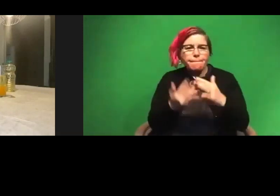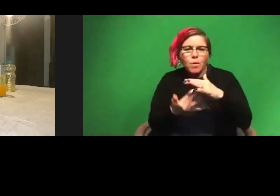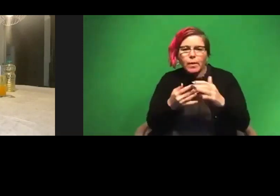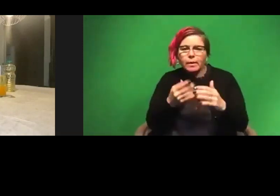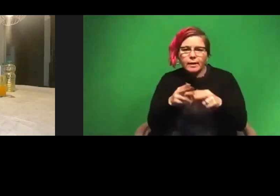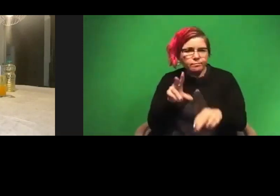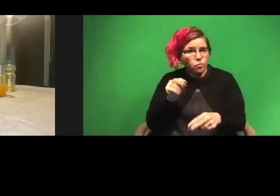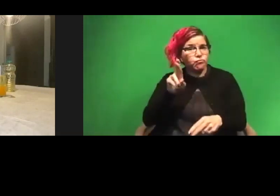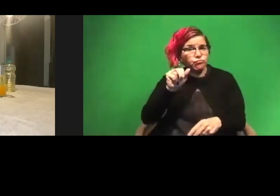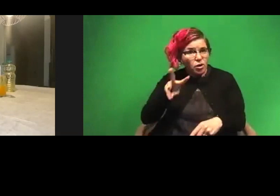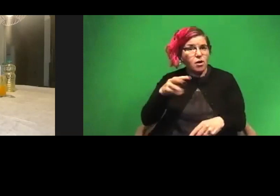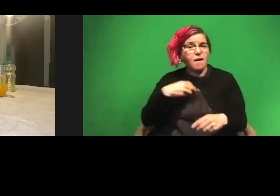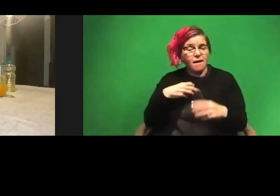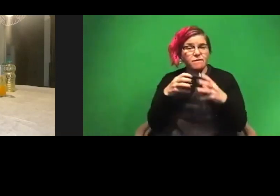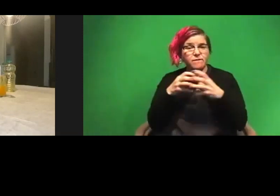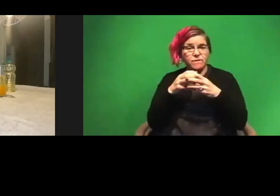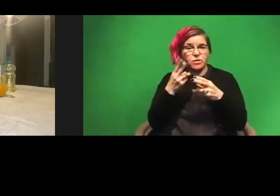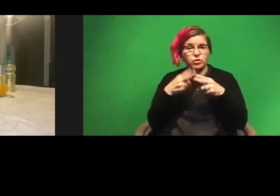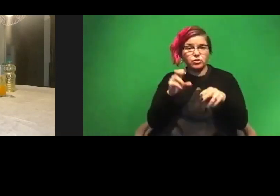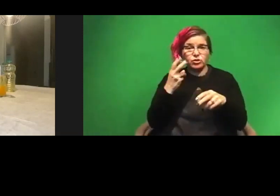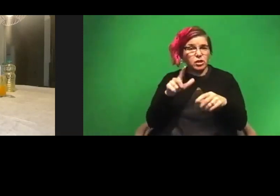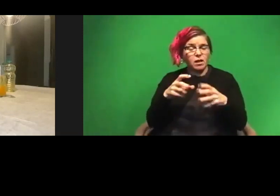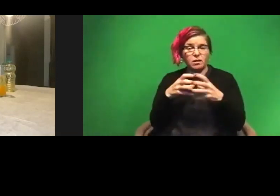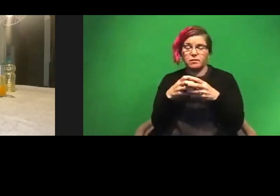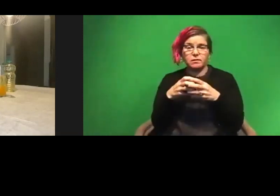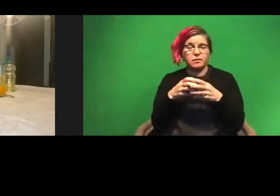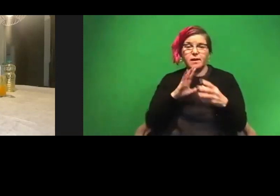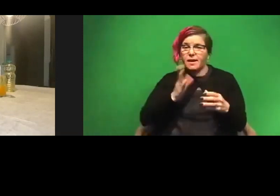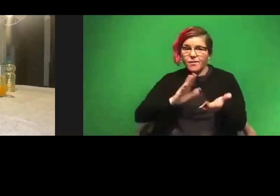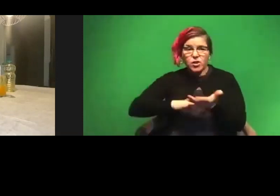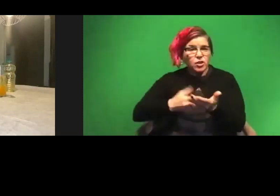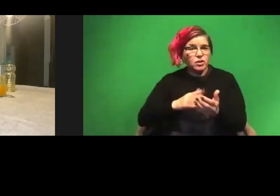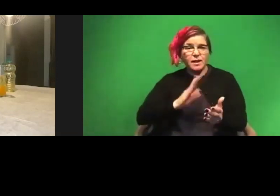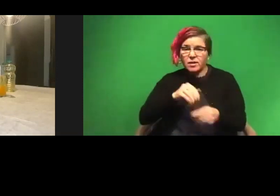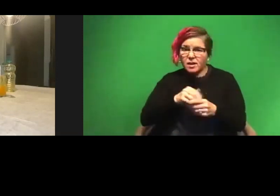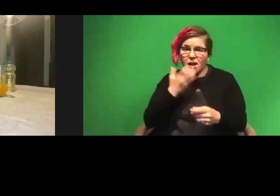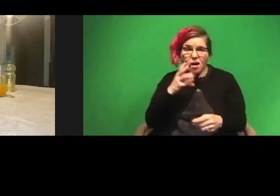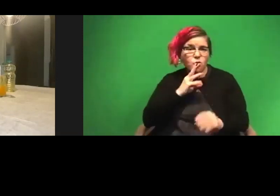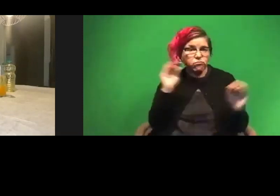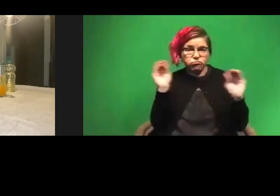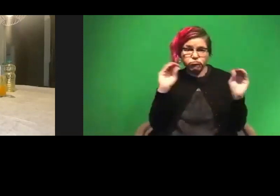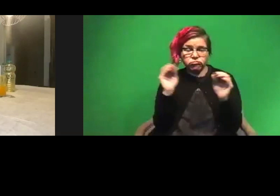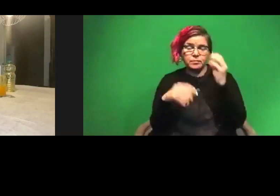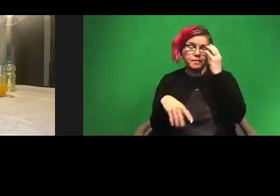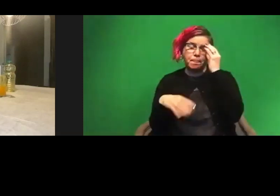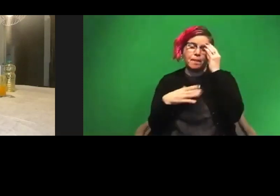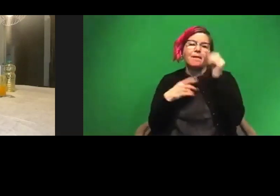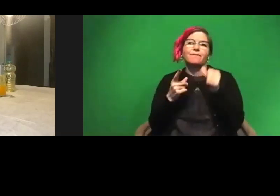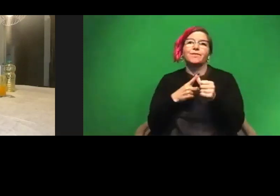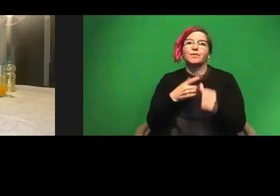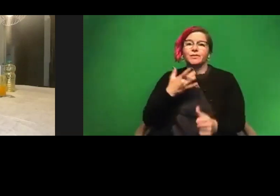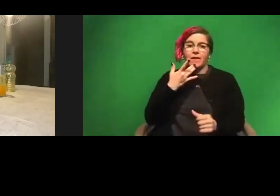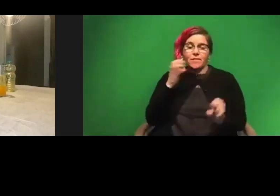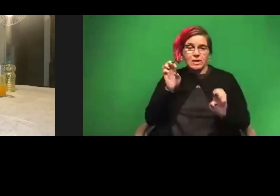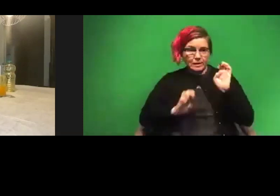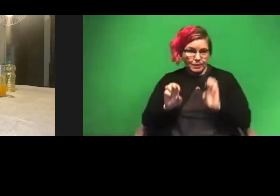had the shell on it and had never hit a pot, a stove in hot water. So that was like my first favorite experiment. I